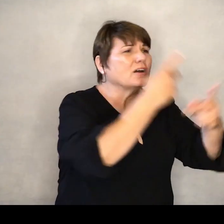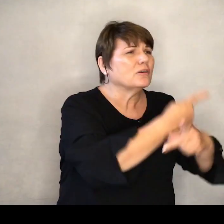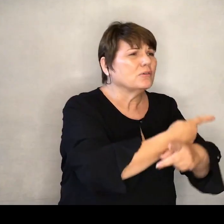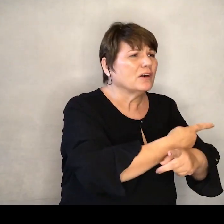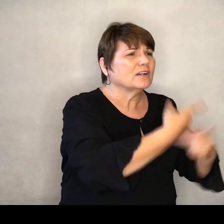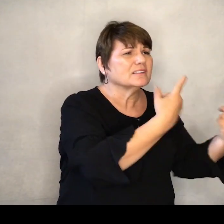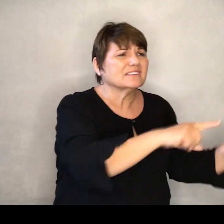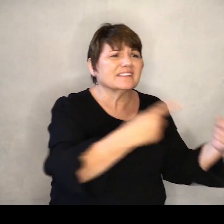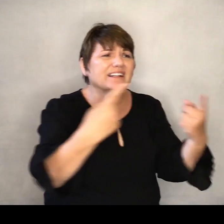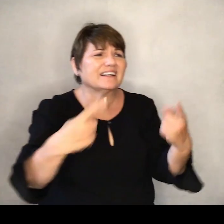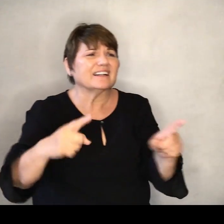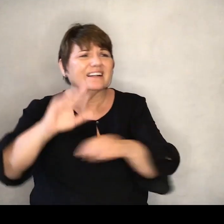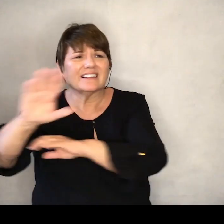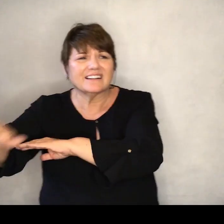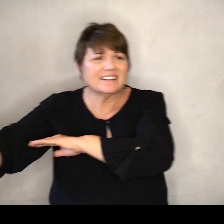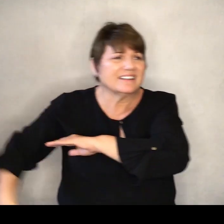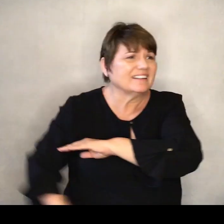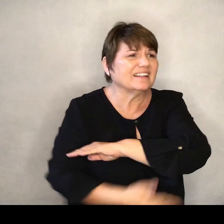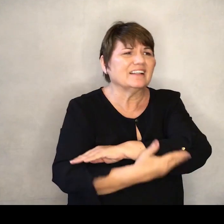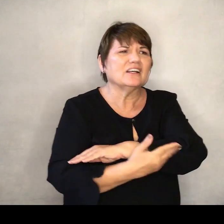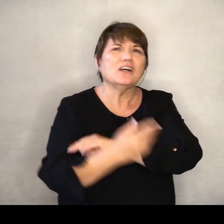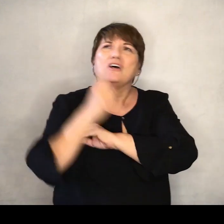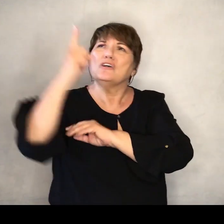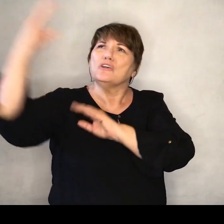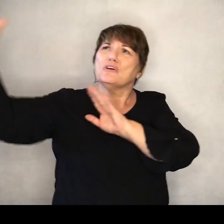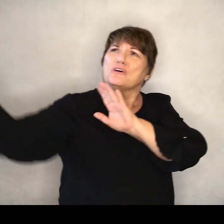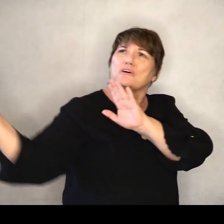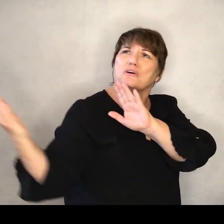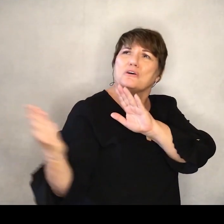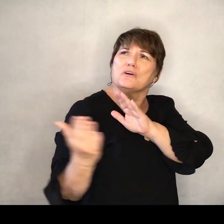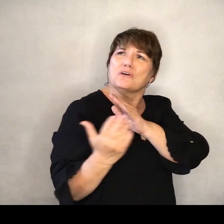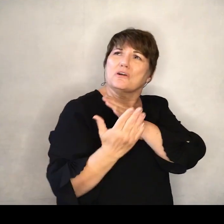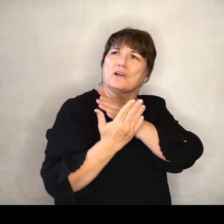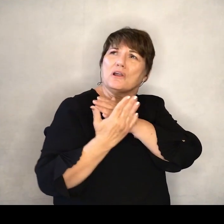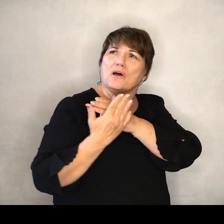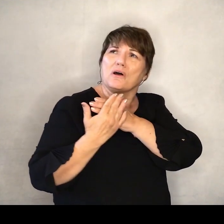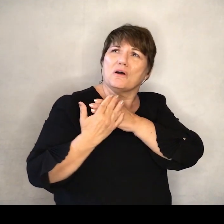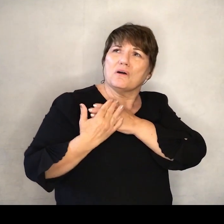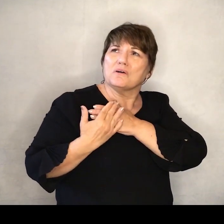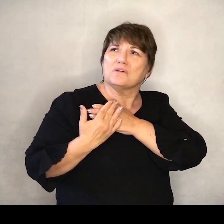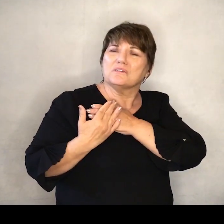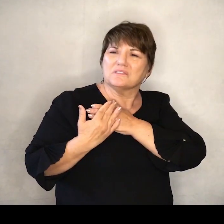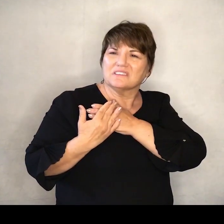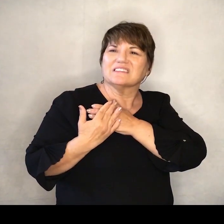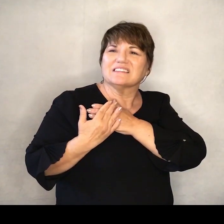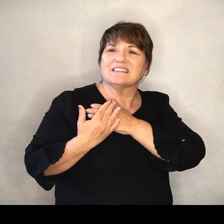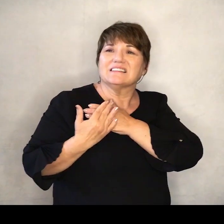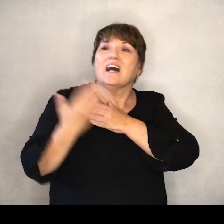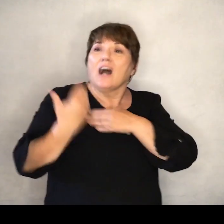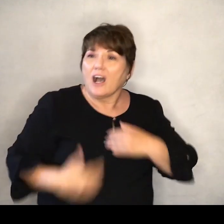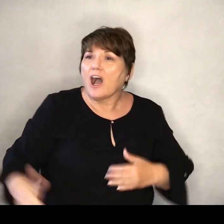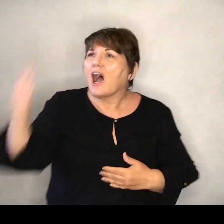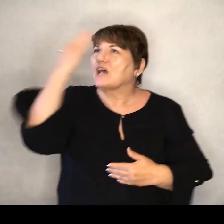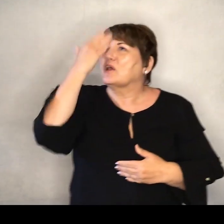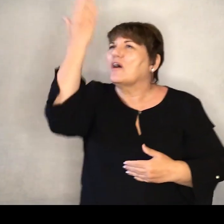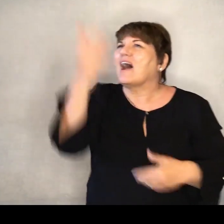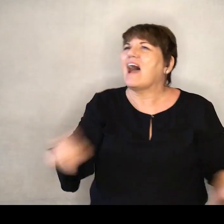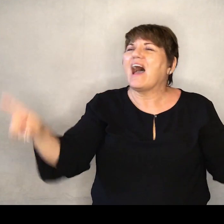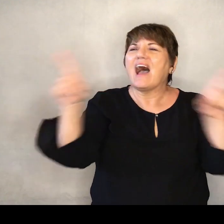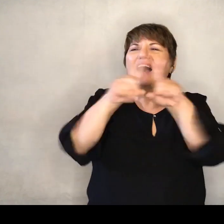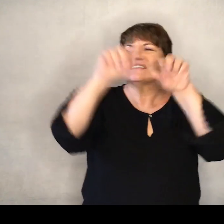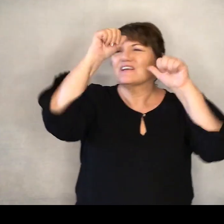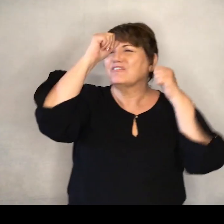You are close like no other I know you, as a